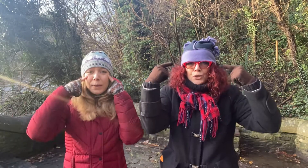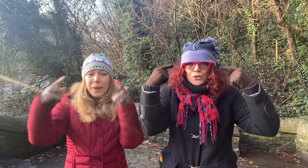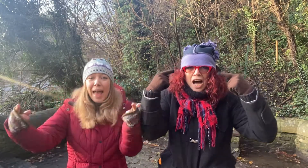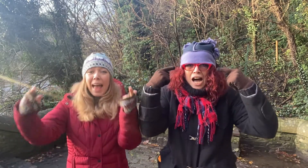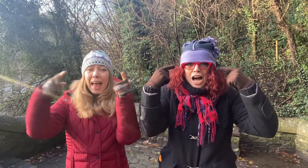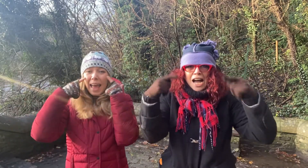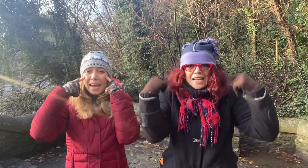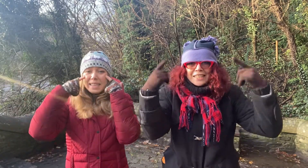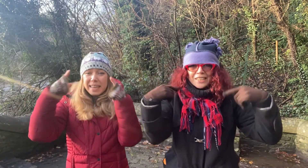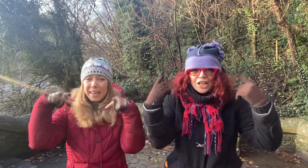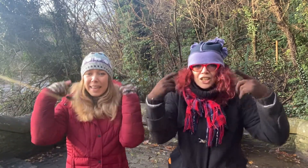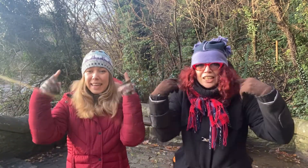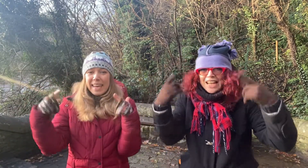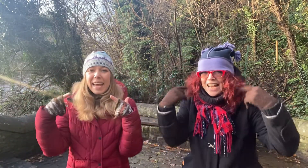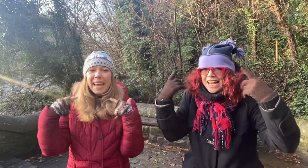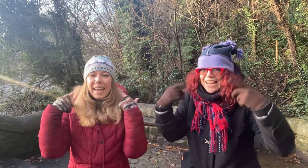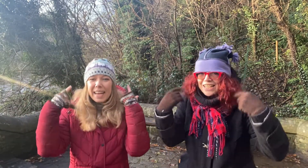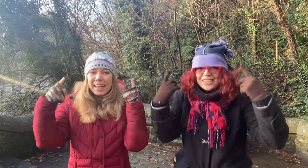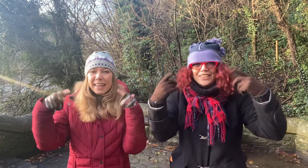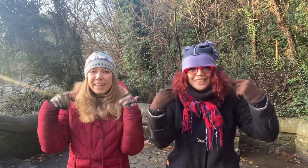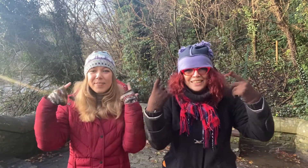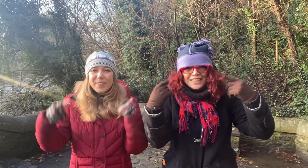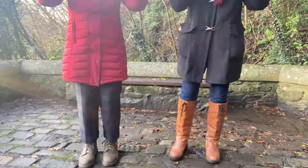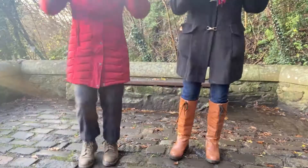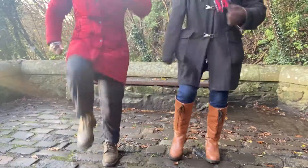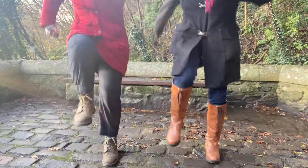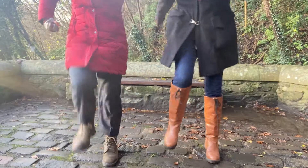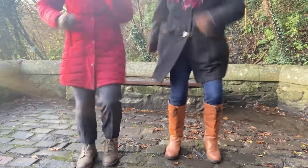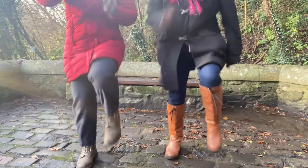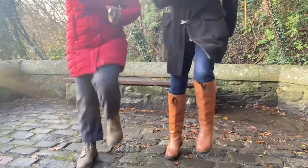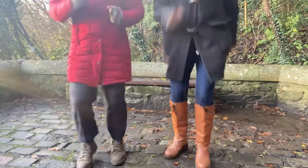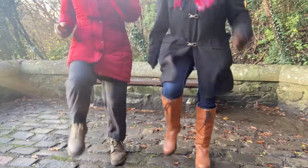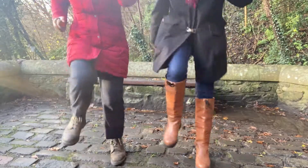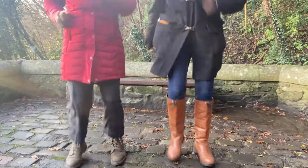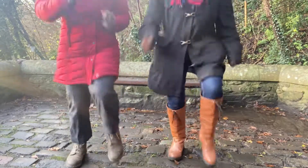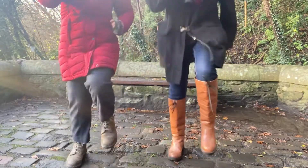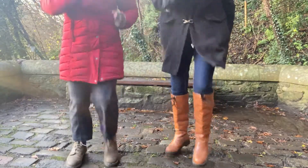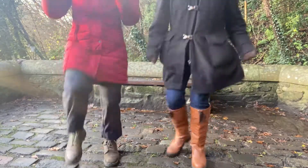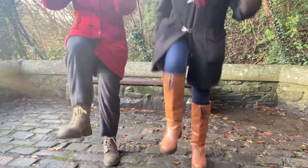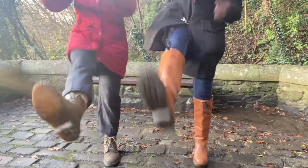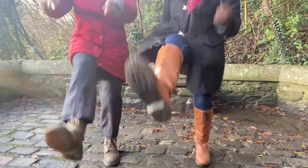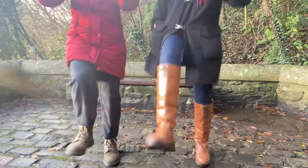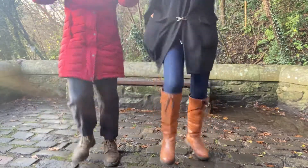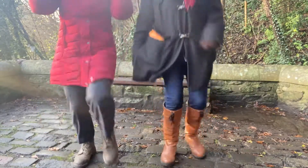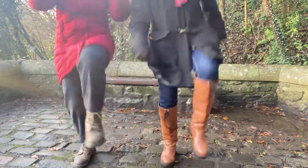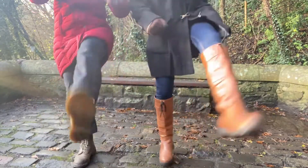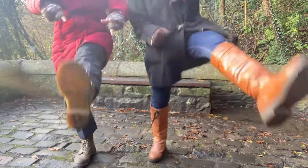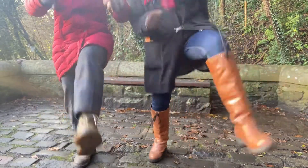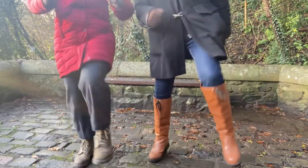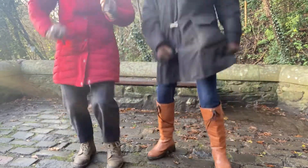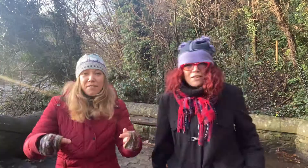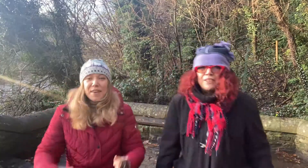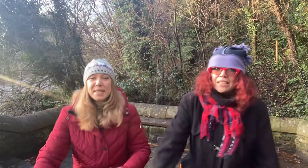eyes and curly hair. See her walking down the street. We are at big banana feet.